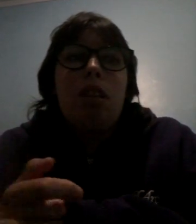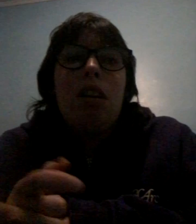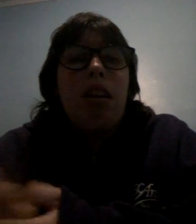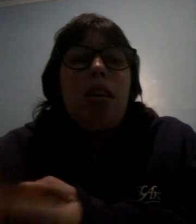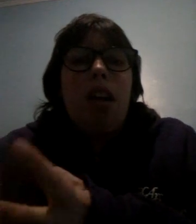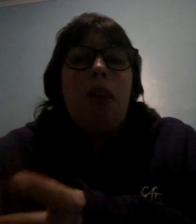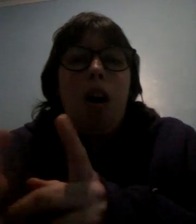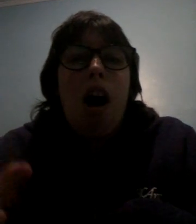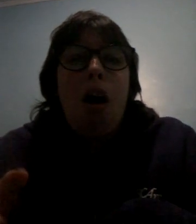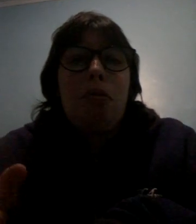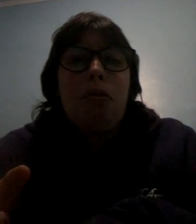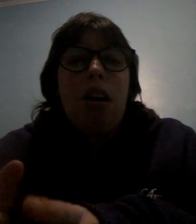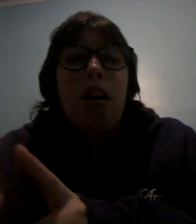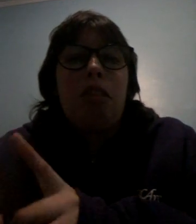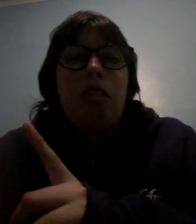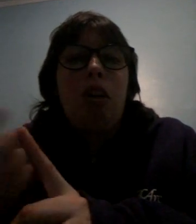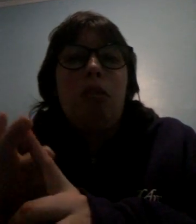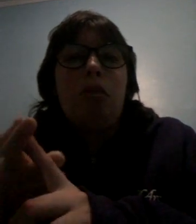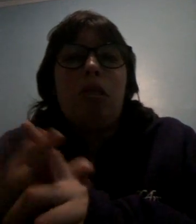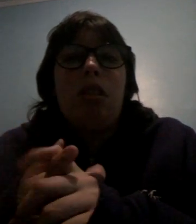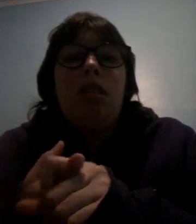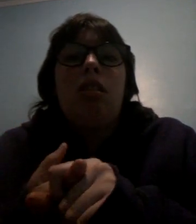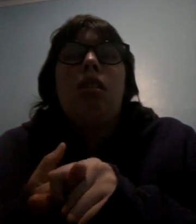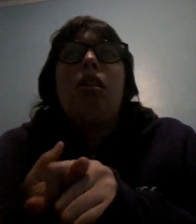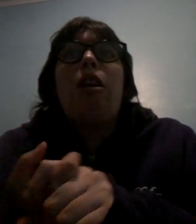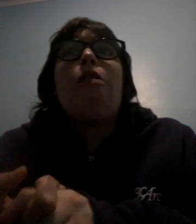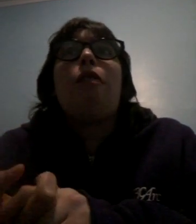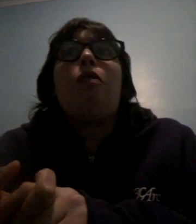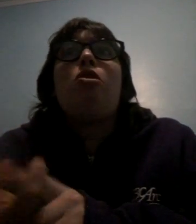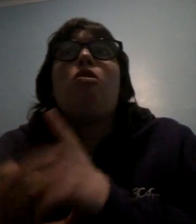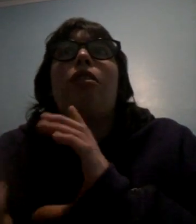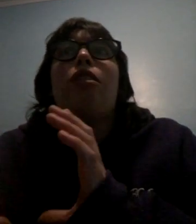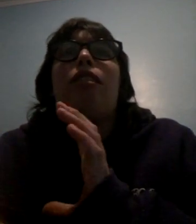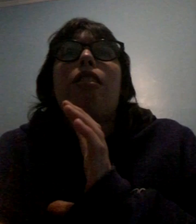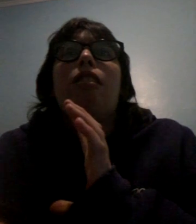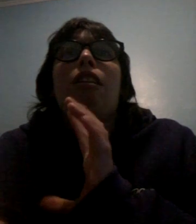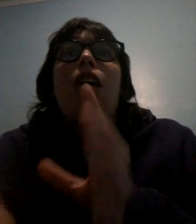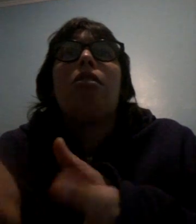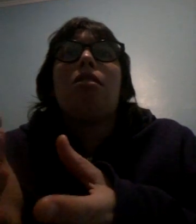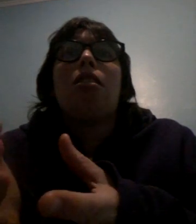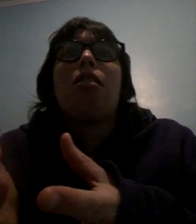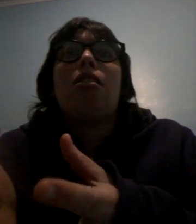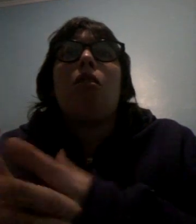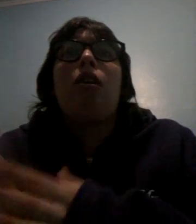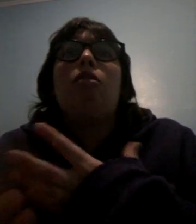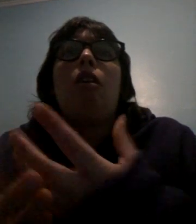the days I have off I either go so if you are like autistic or you know